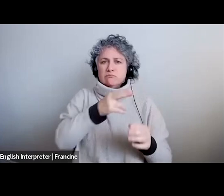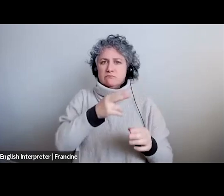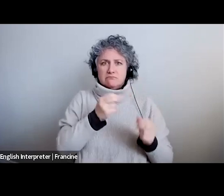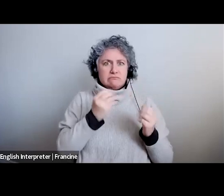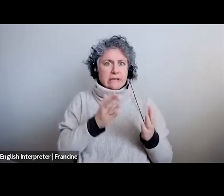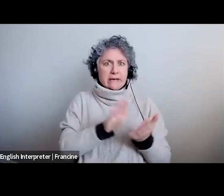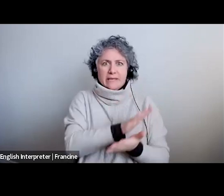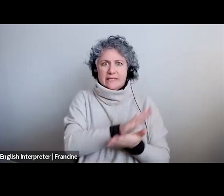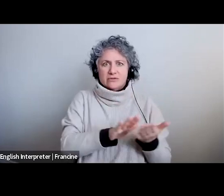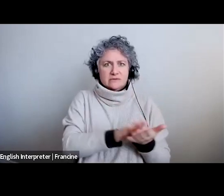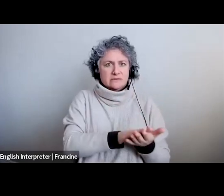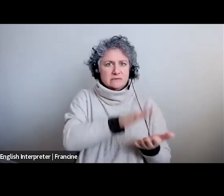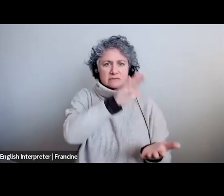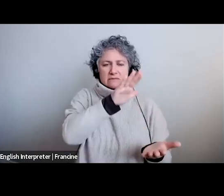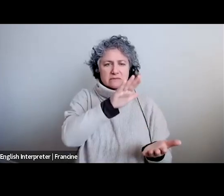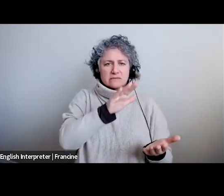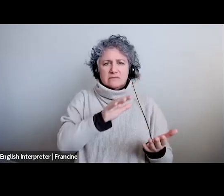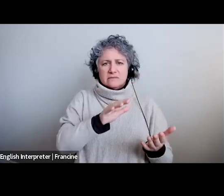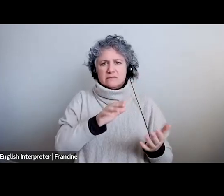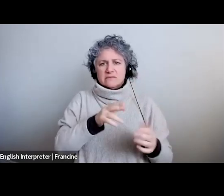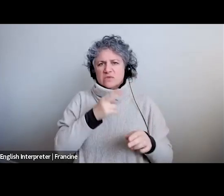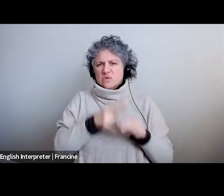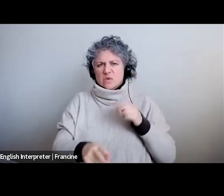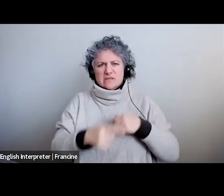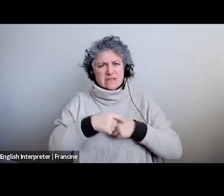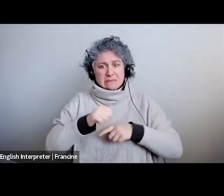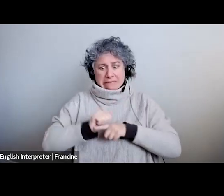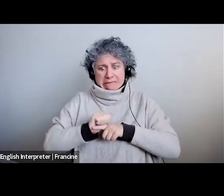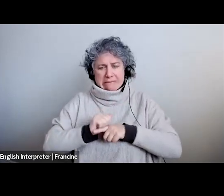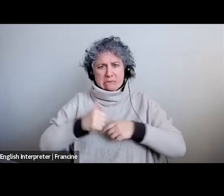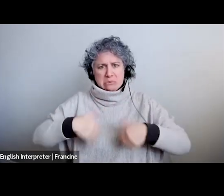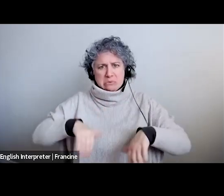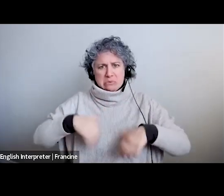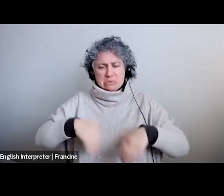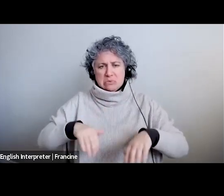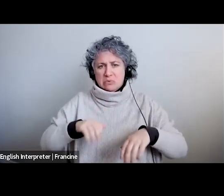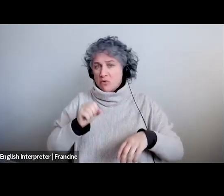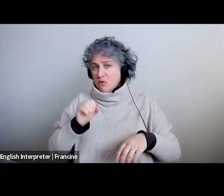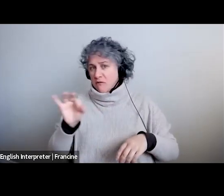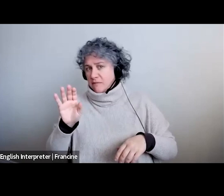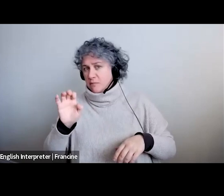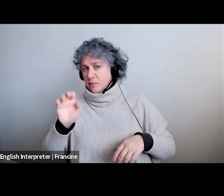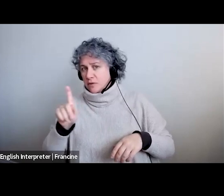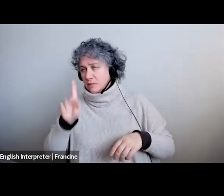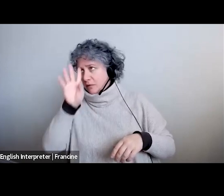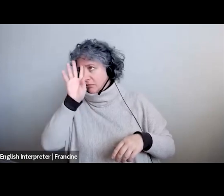is it to be off book and what are the other ways that you can be prepared